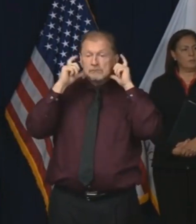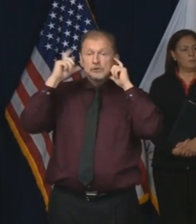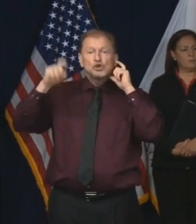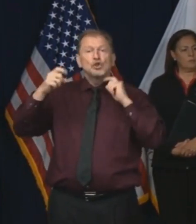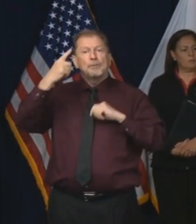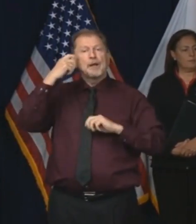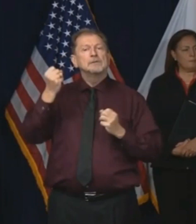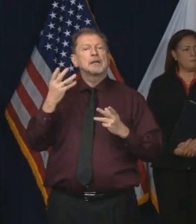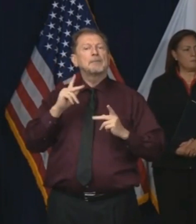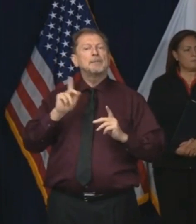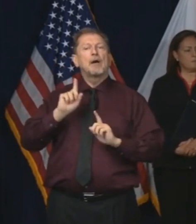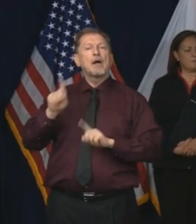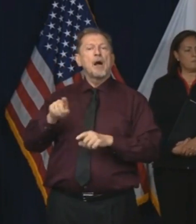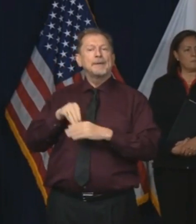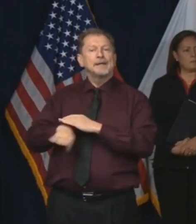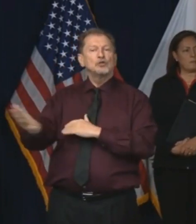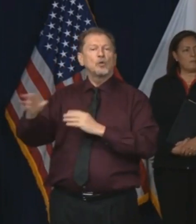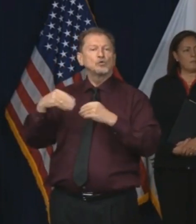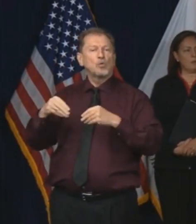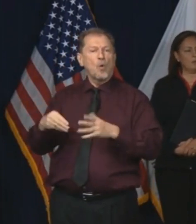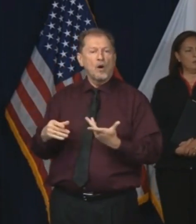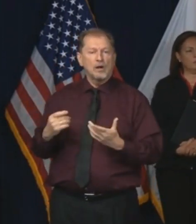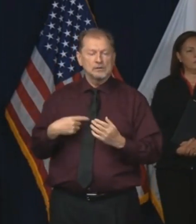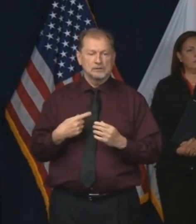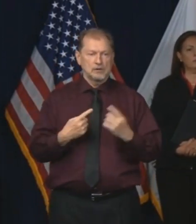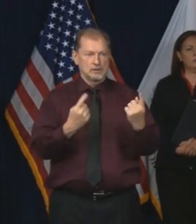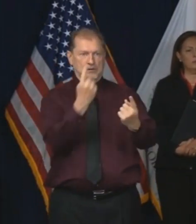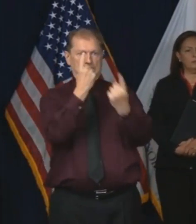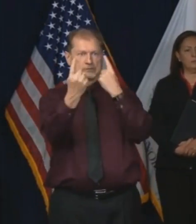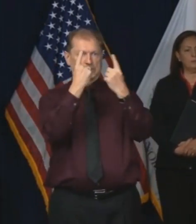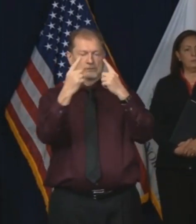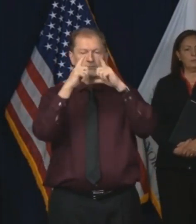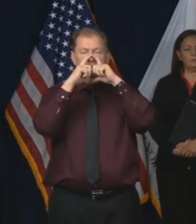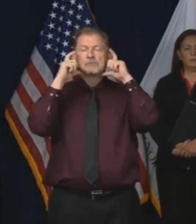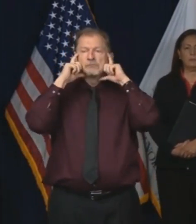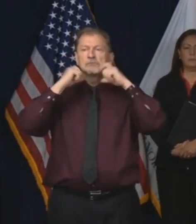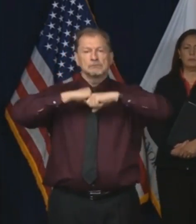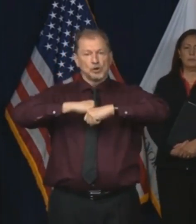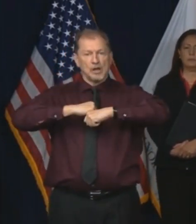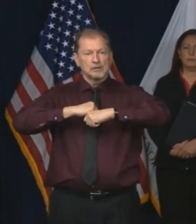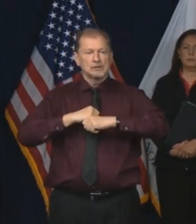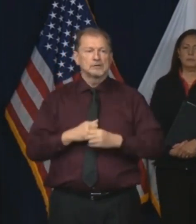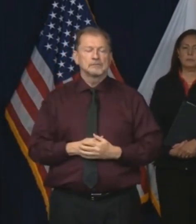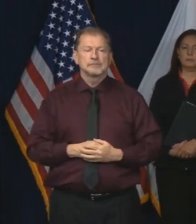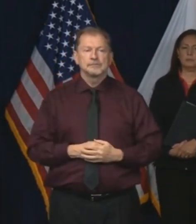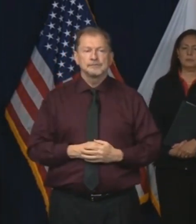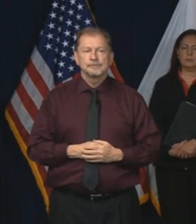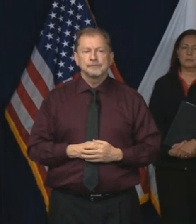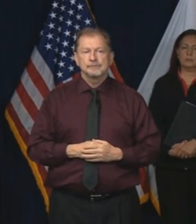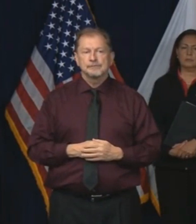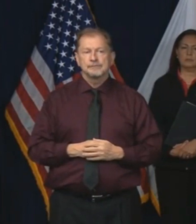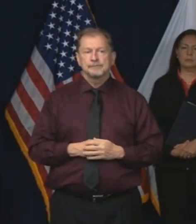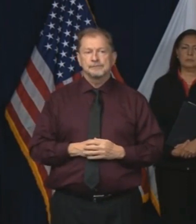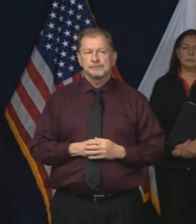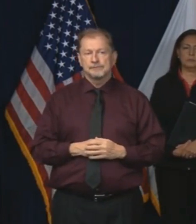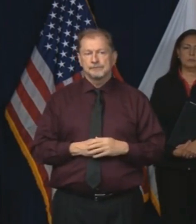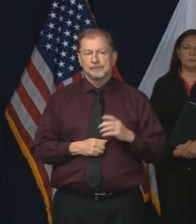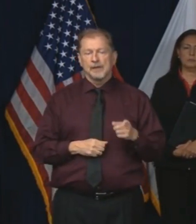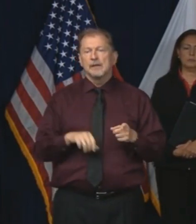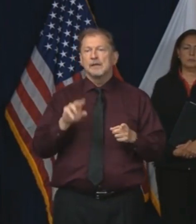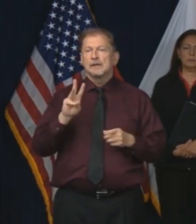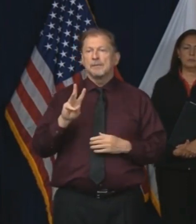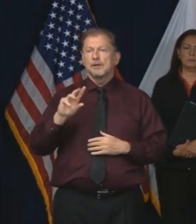regular basis, so that they don't get it. And again, that they're not giving it to anybody that they come in contact with. Okay. This is from Ryan Burrow from